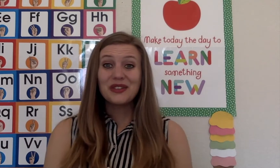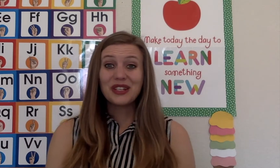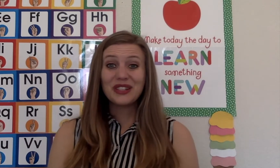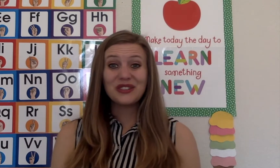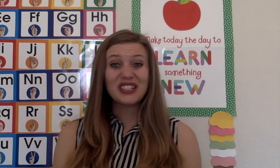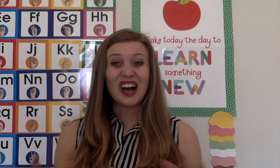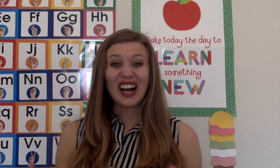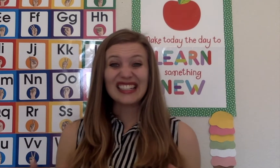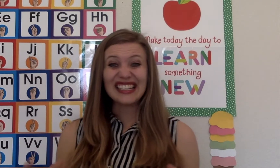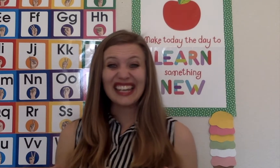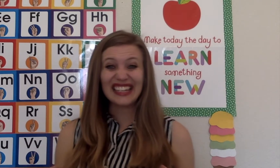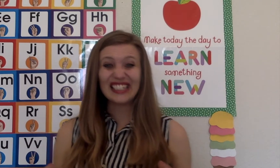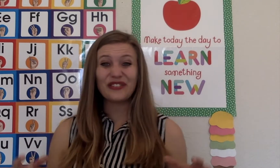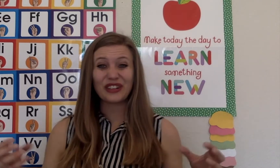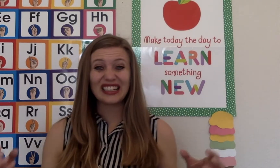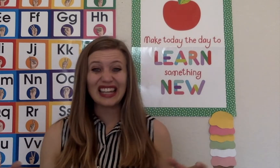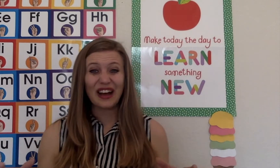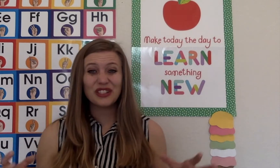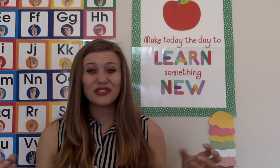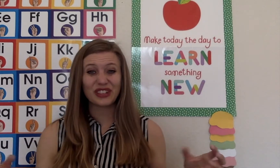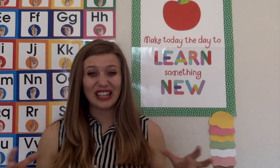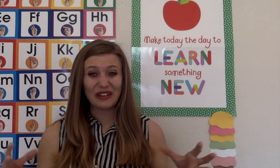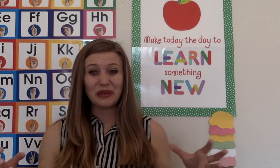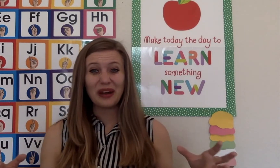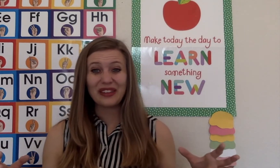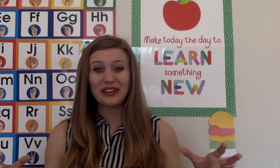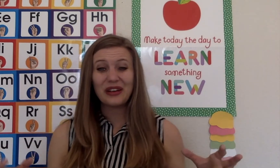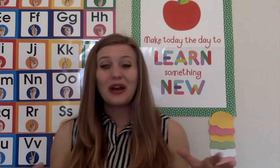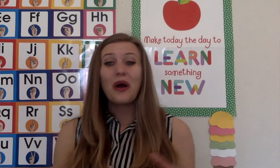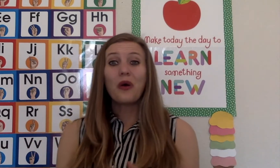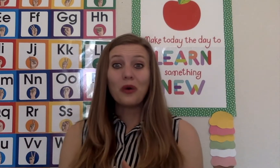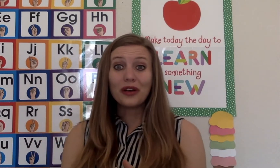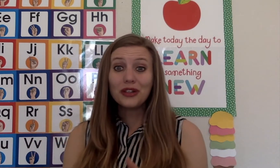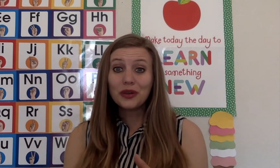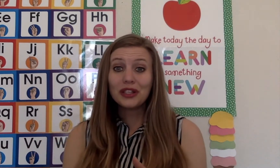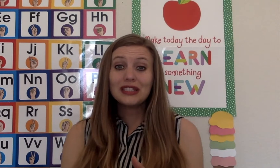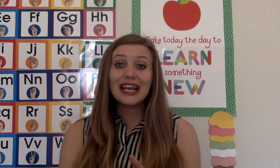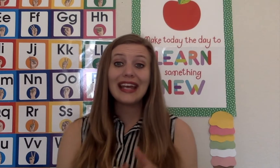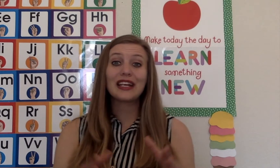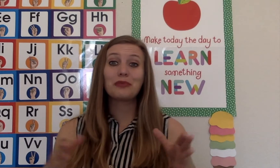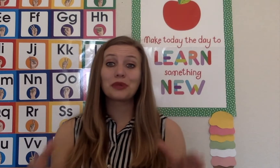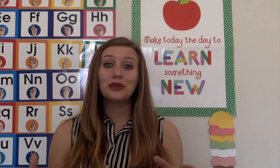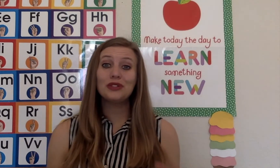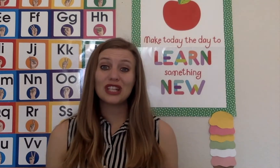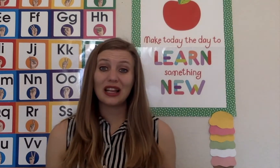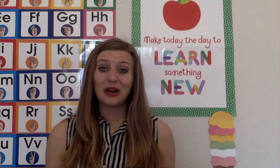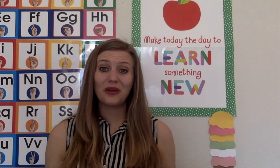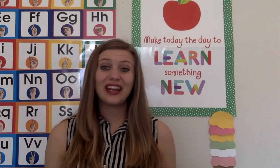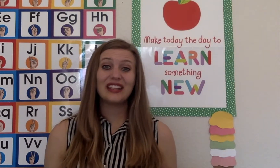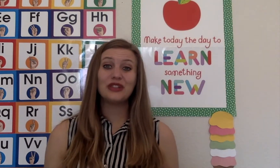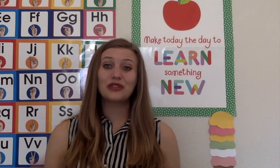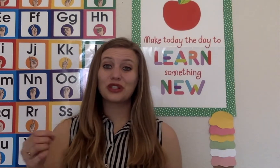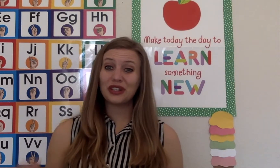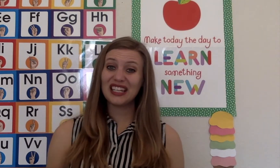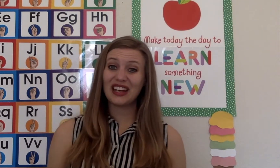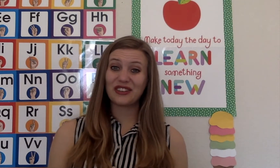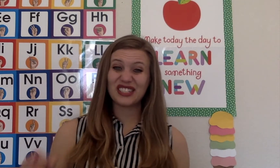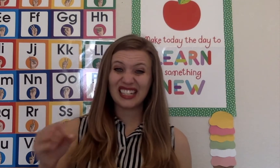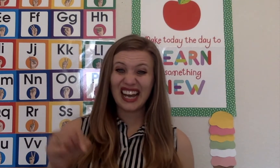could use cotton candy for clouds for cloudy weather, or you could take blue jello and use cookie cutters to cut